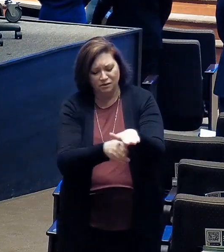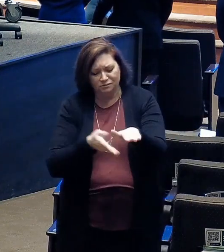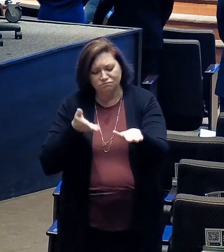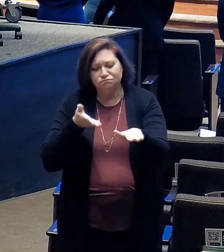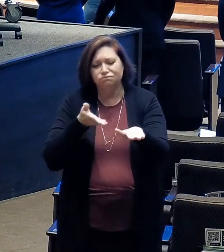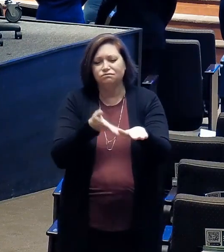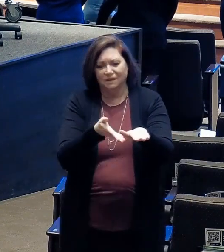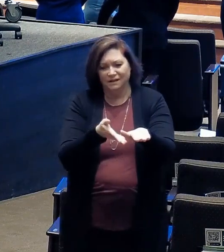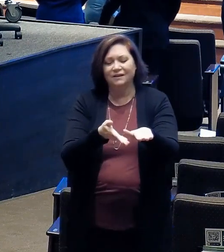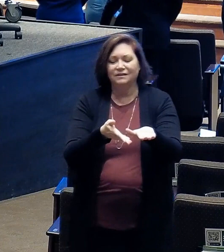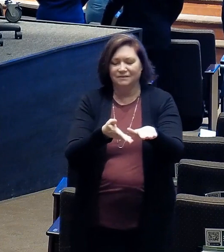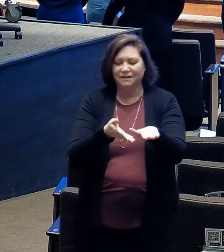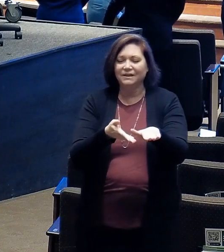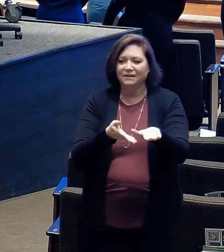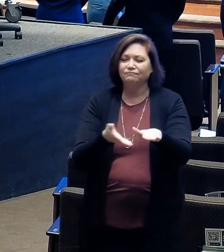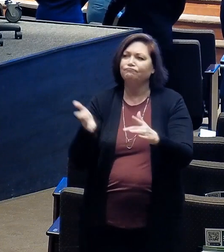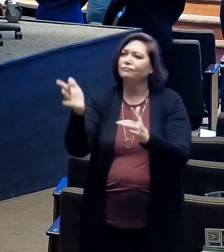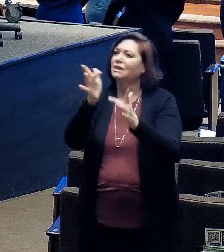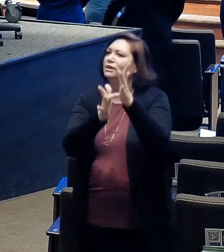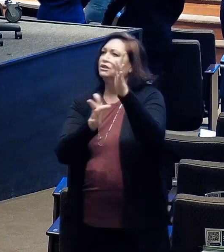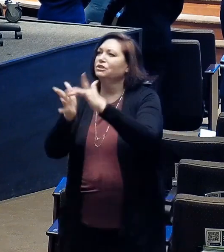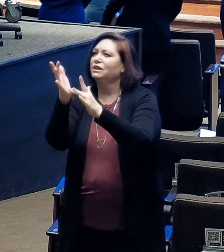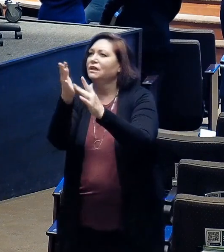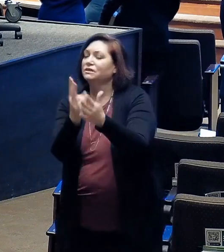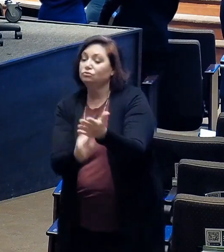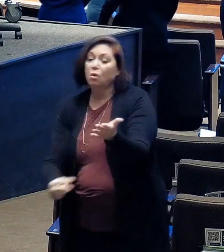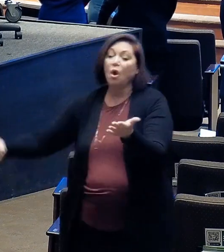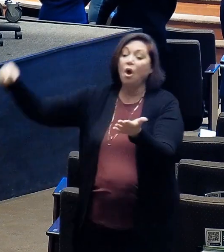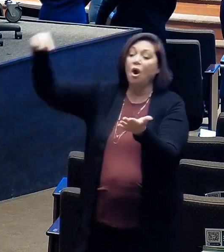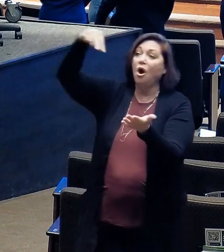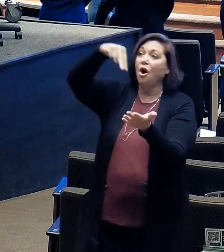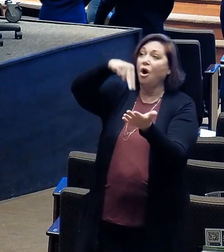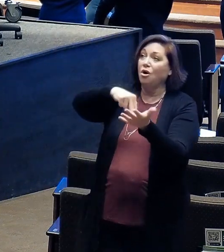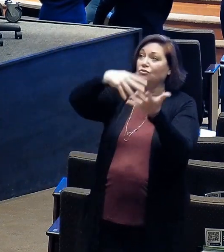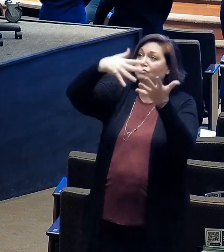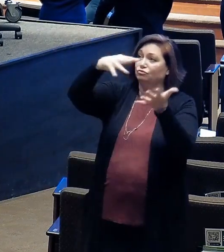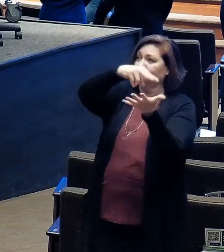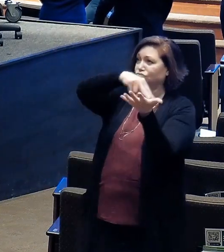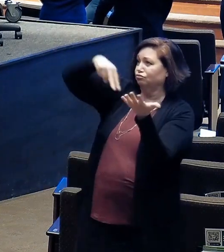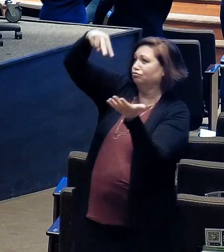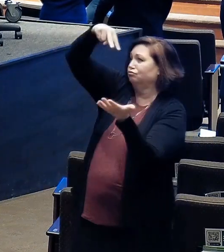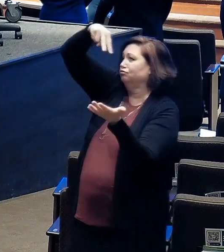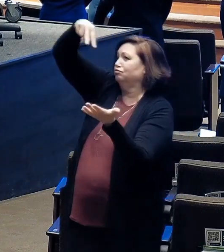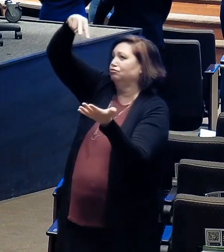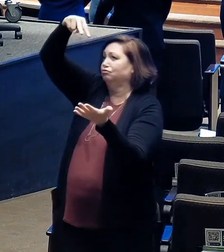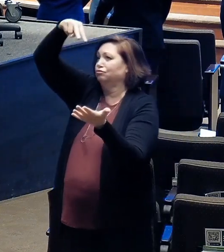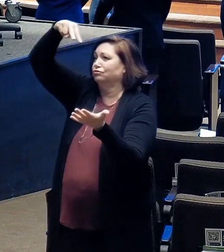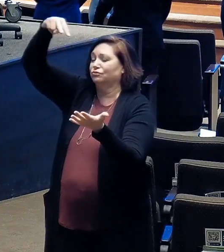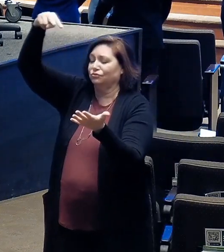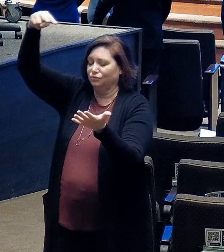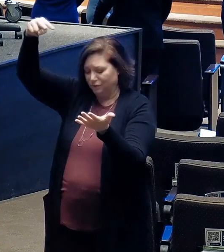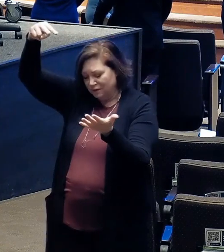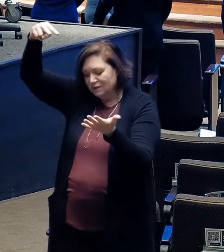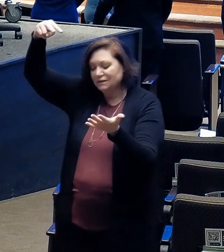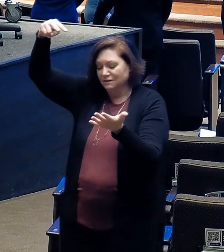away. Rising he justified freely forever,